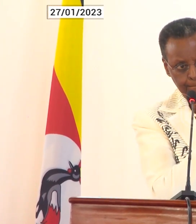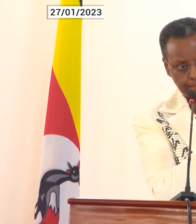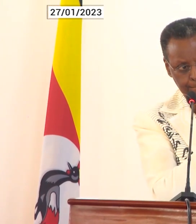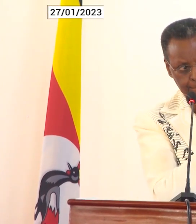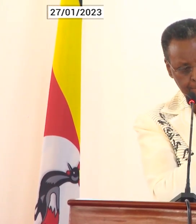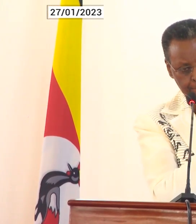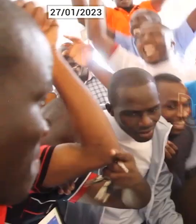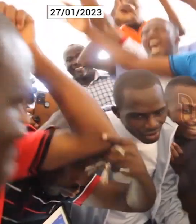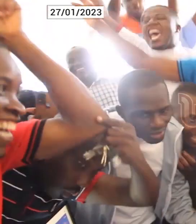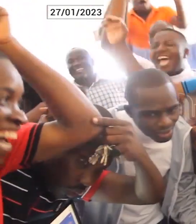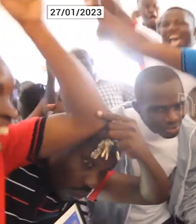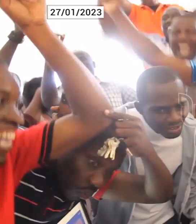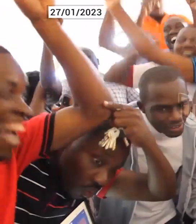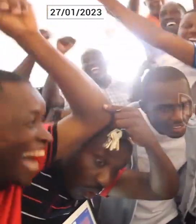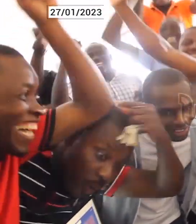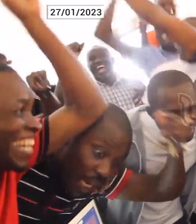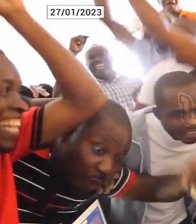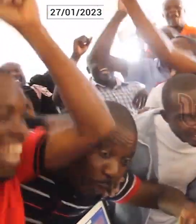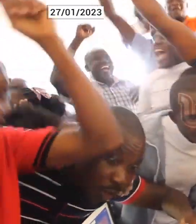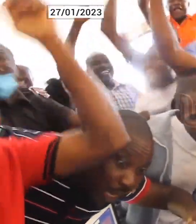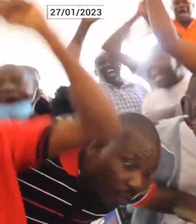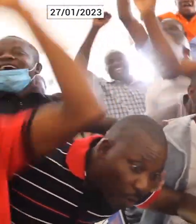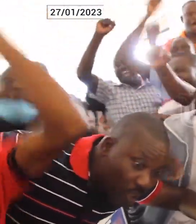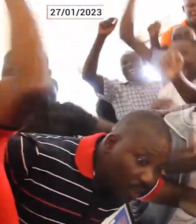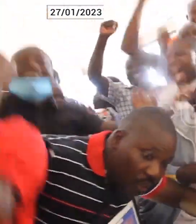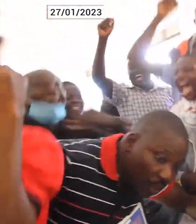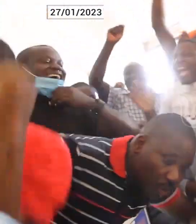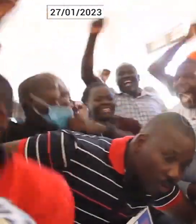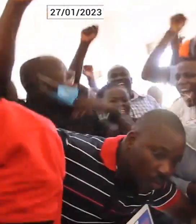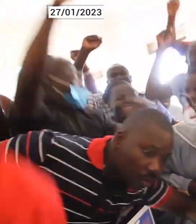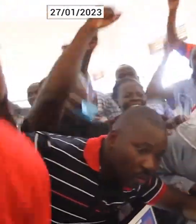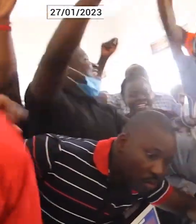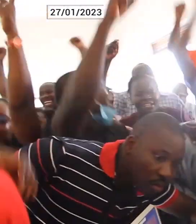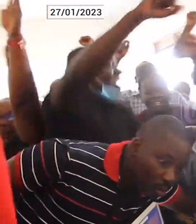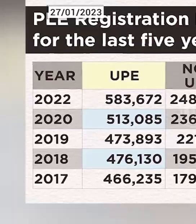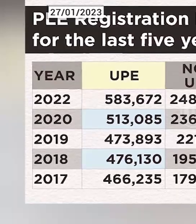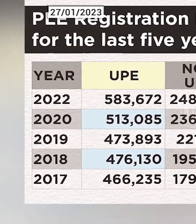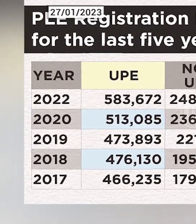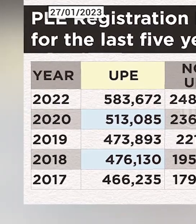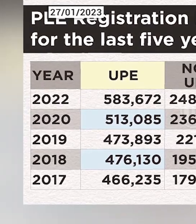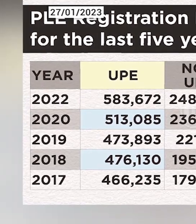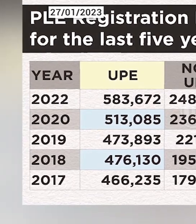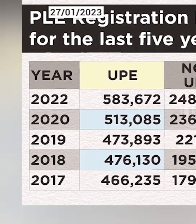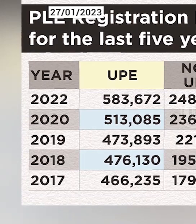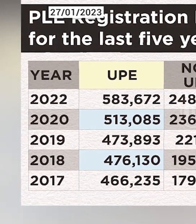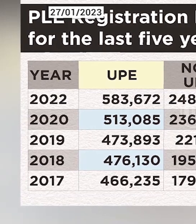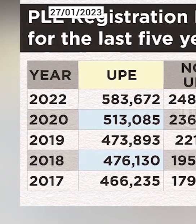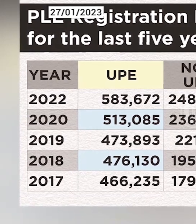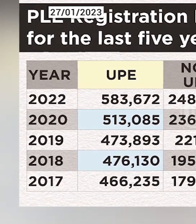On Friday last week, the Ugandan National Examinations Board released the 2022 PLE results. The results show that the deaf